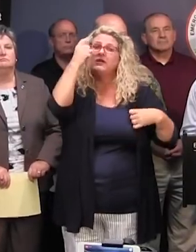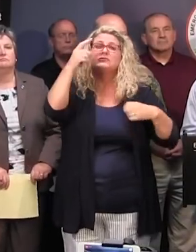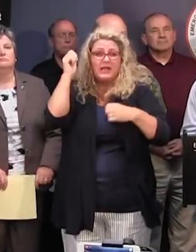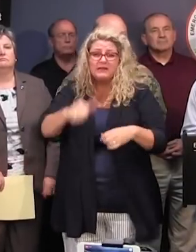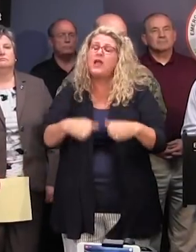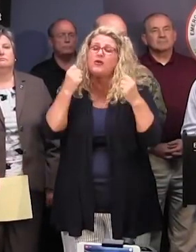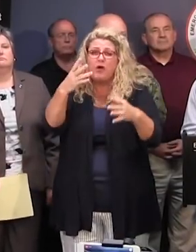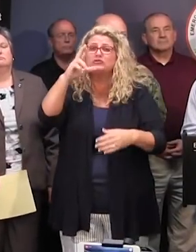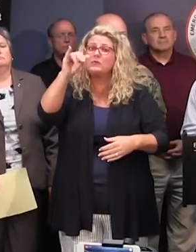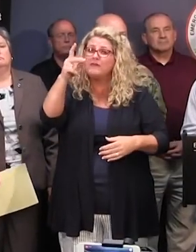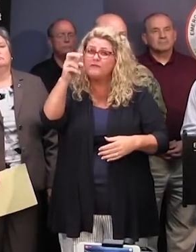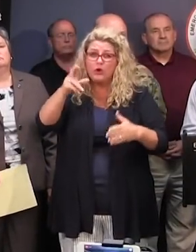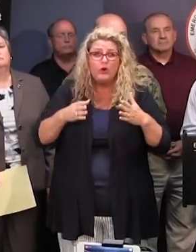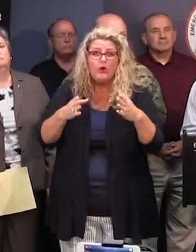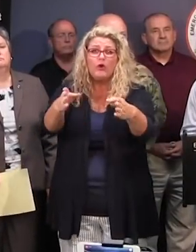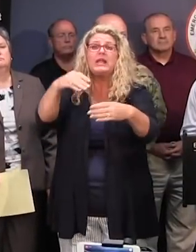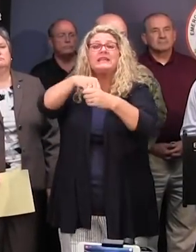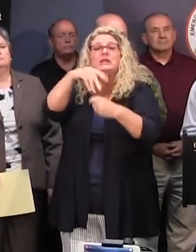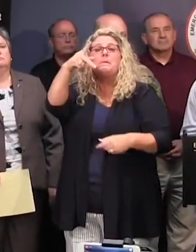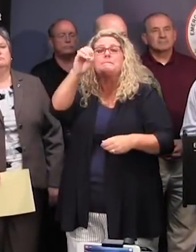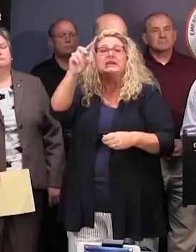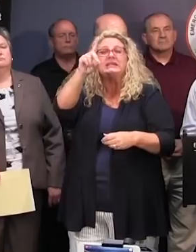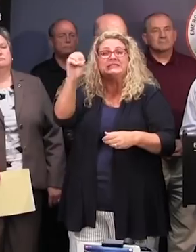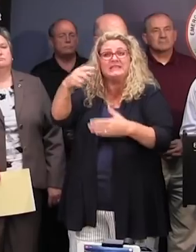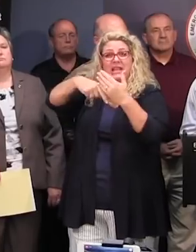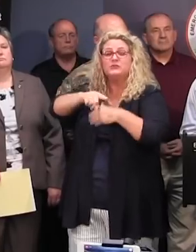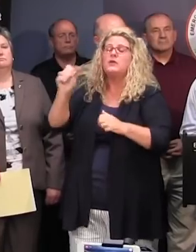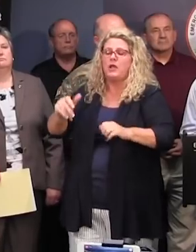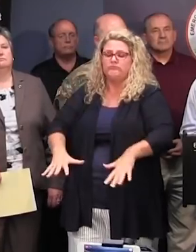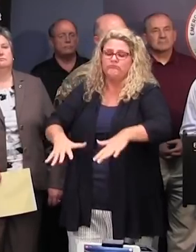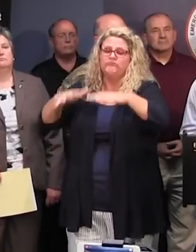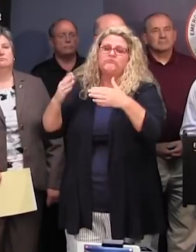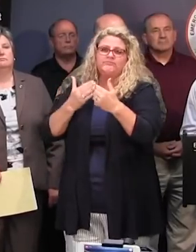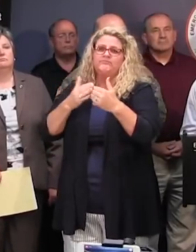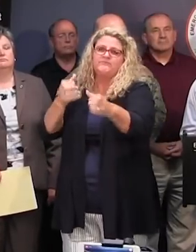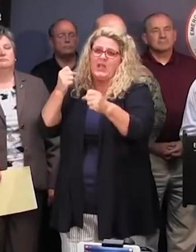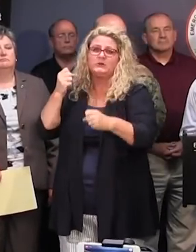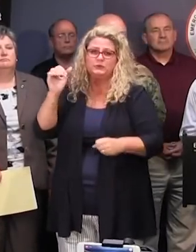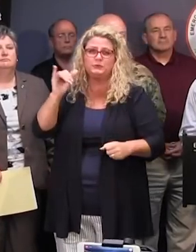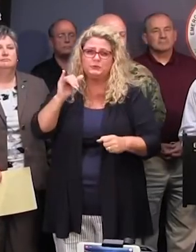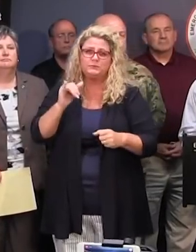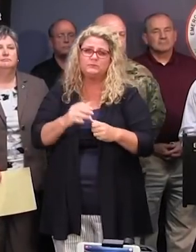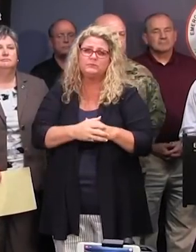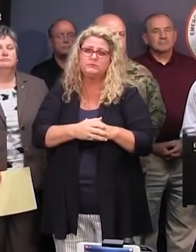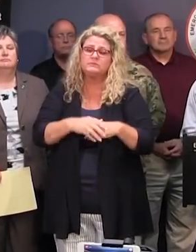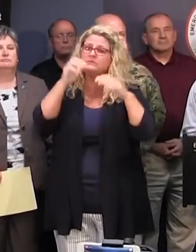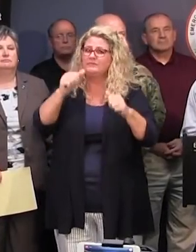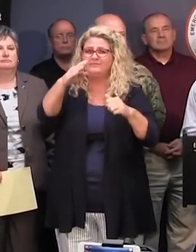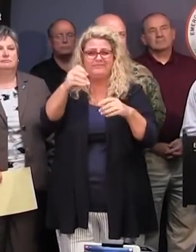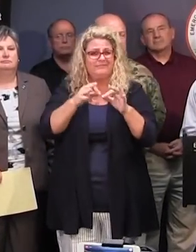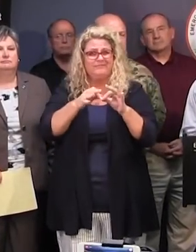significant river flooding, especially in the PD Basin through next week. While the latest track could result in an extended